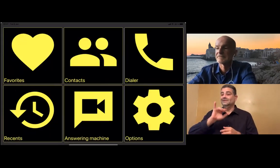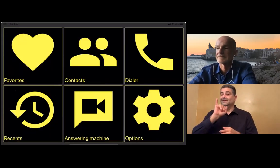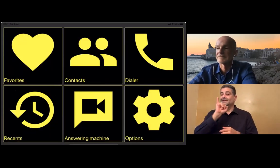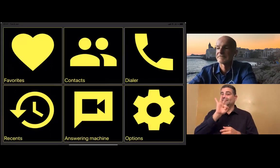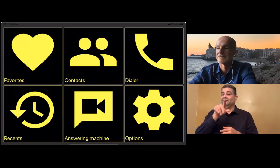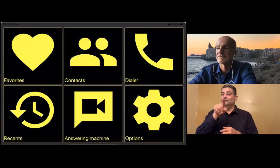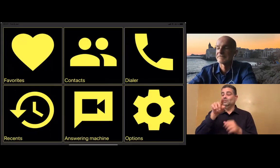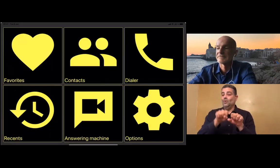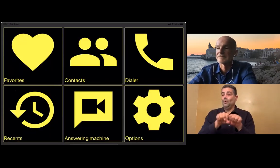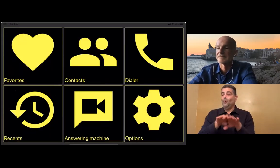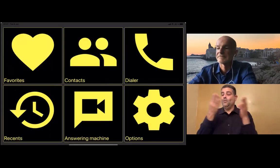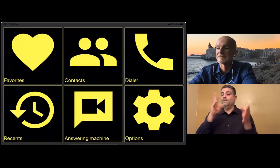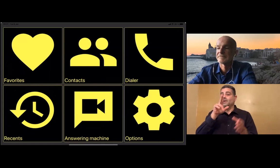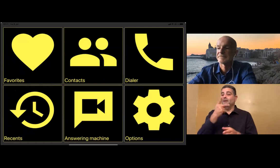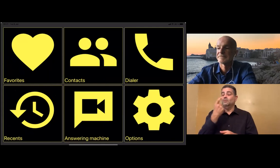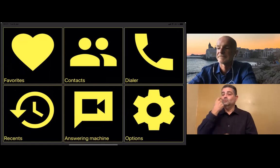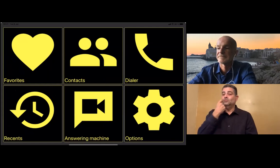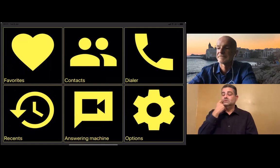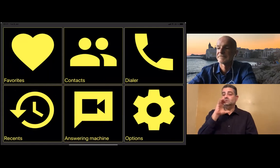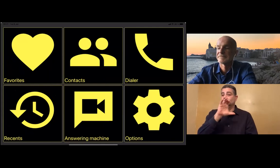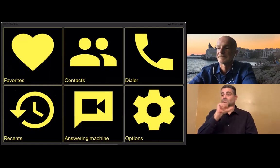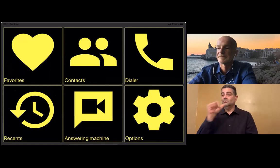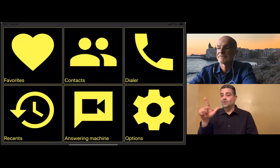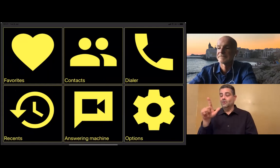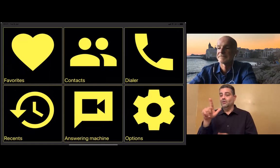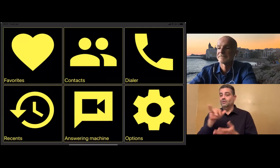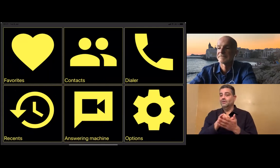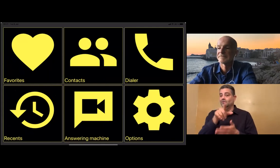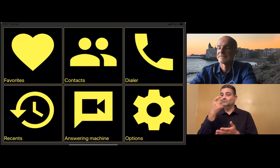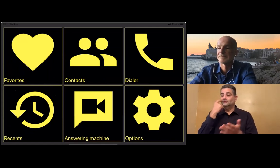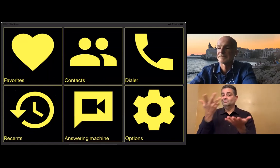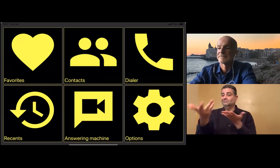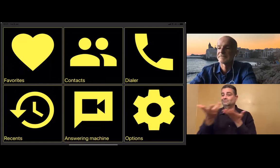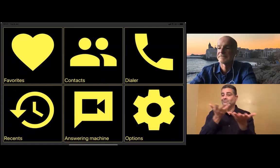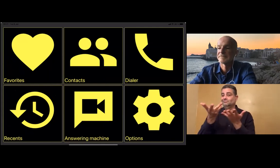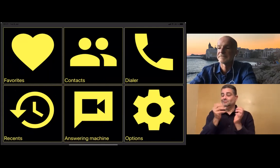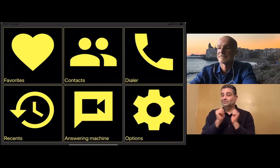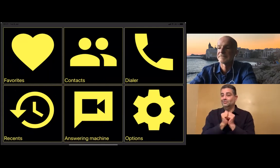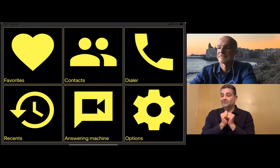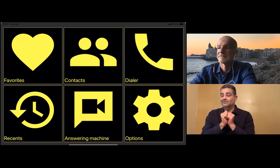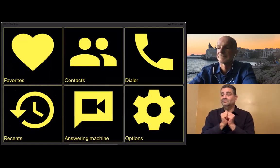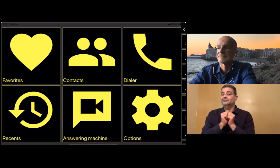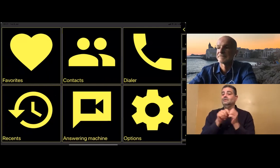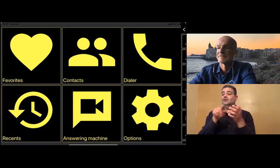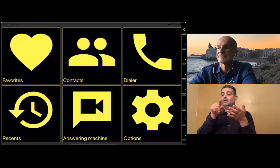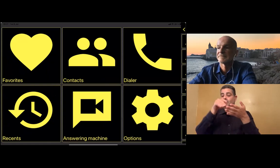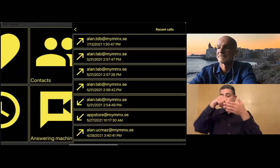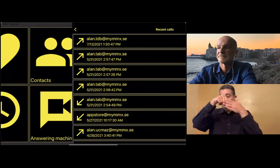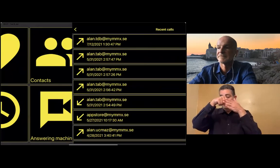What's really interesting about the call history or recents is if you open that up.